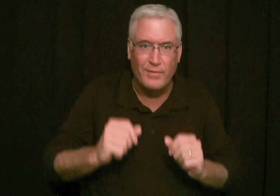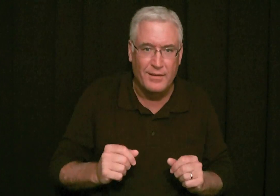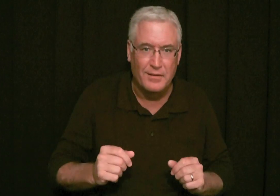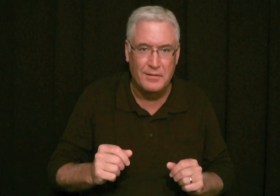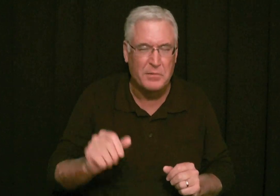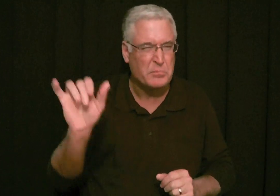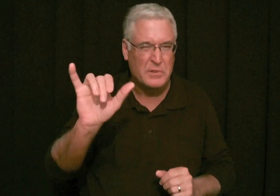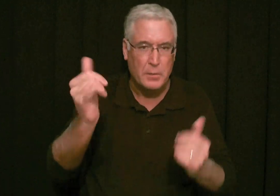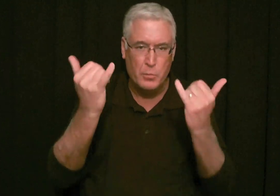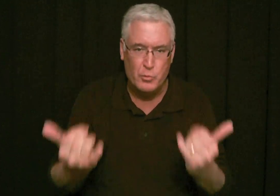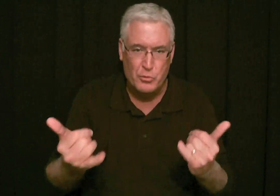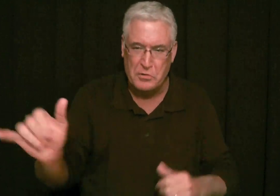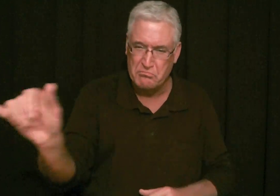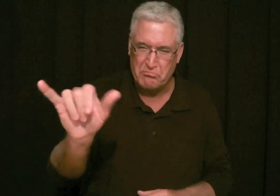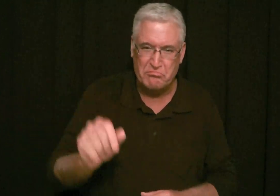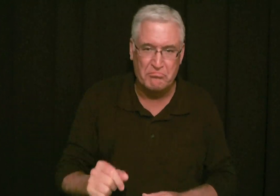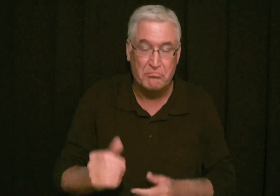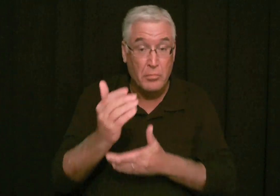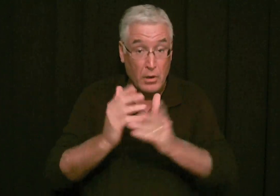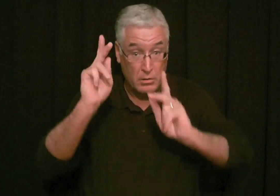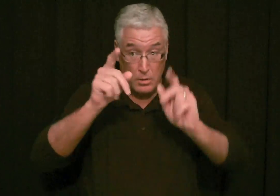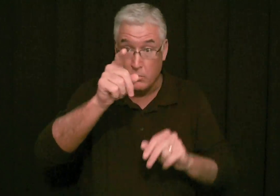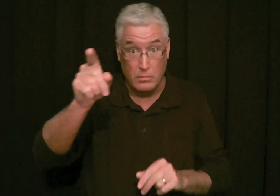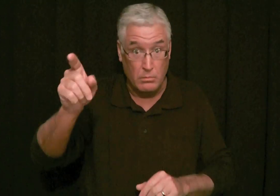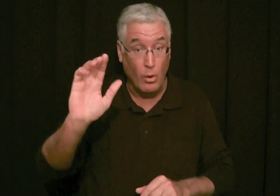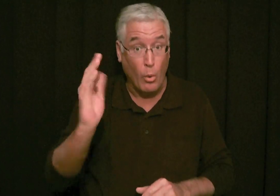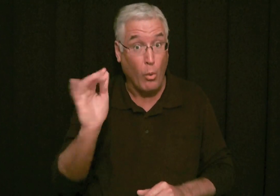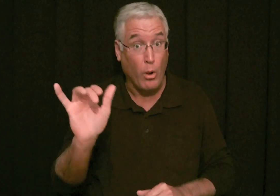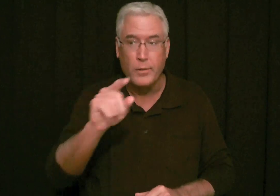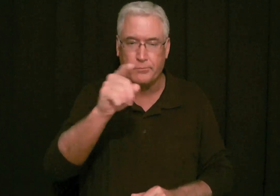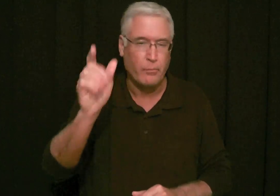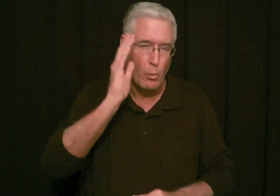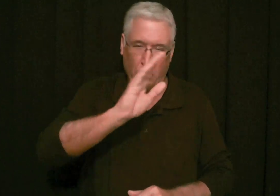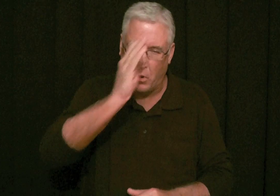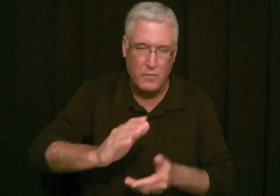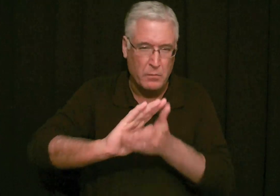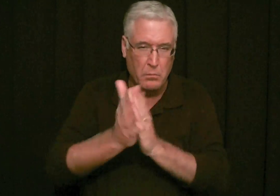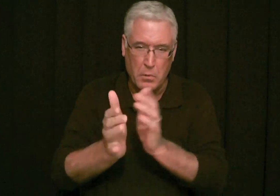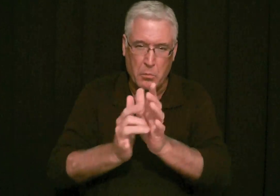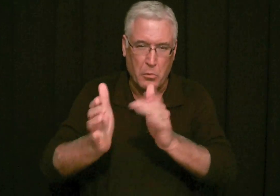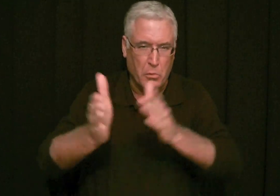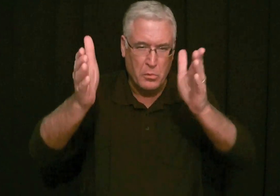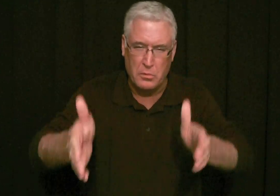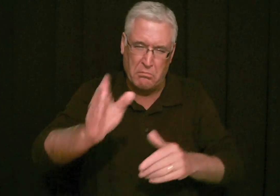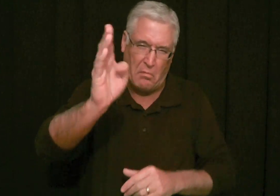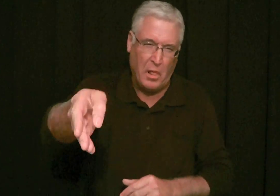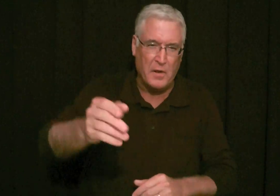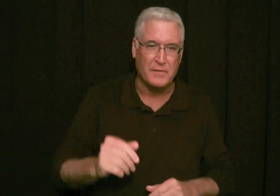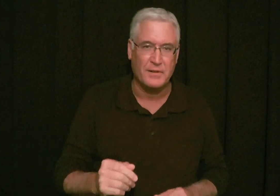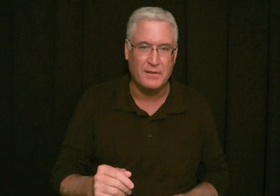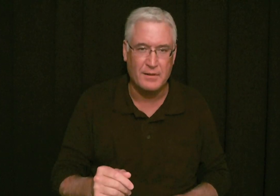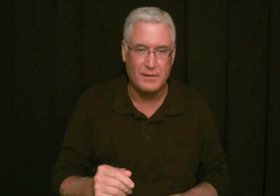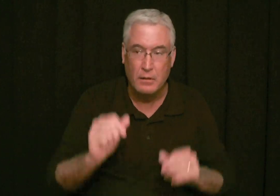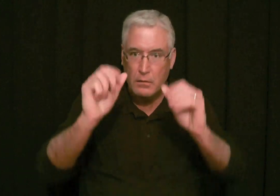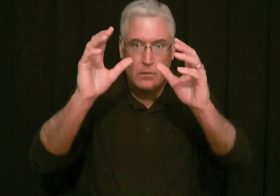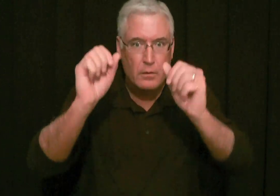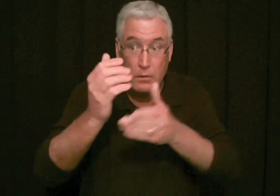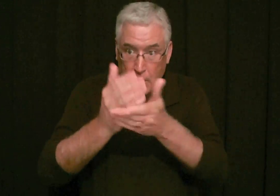worshiping with them. It's the same as today. There's people out there that we think they'll never become a Christian. Never.